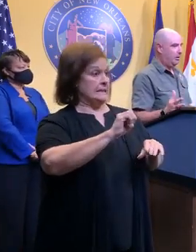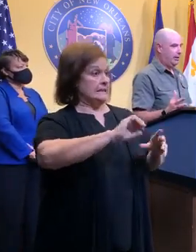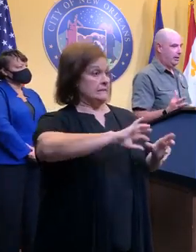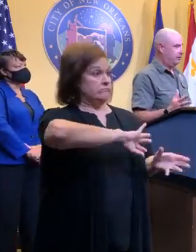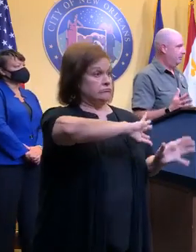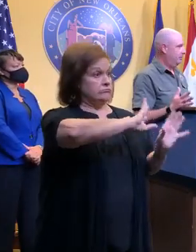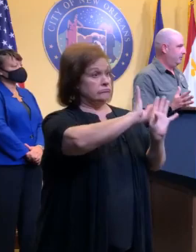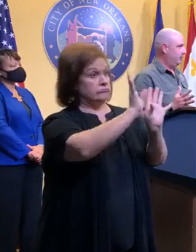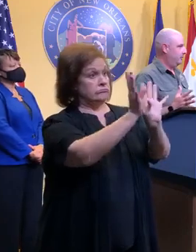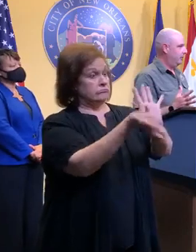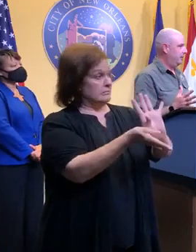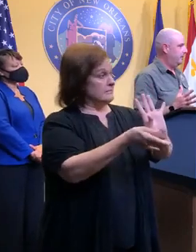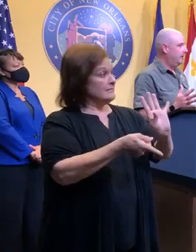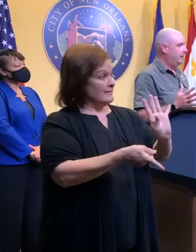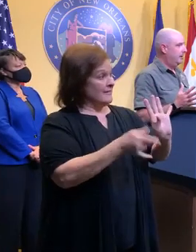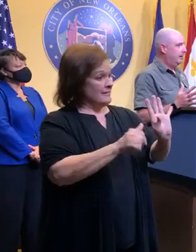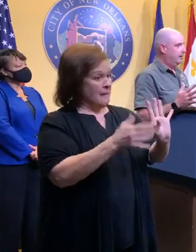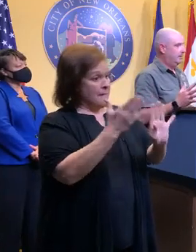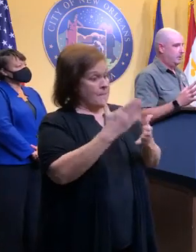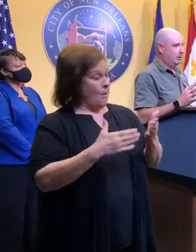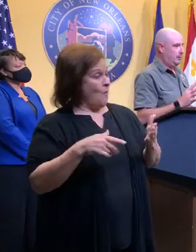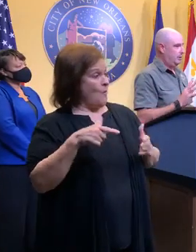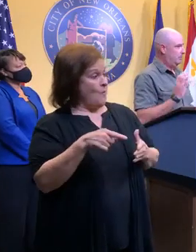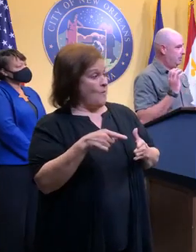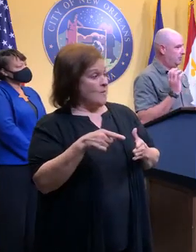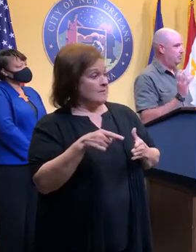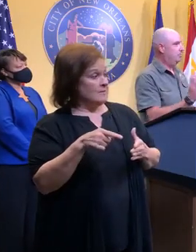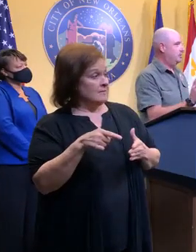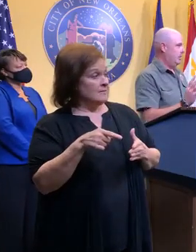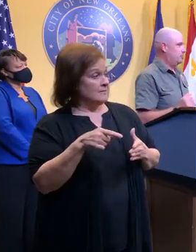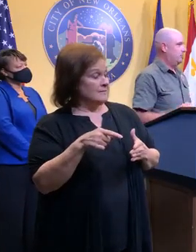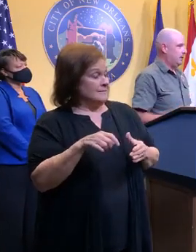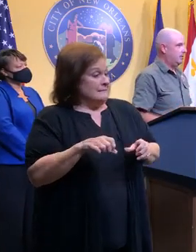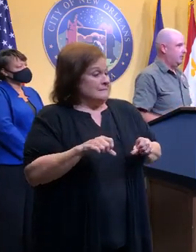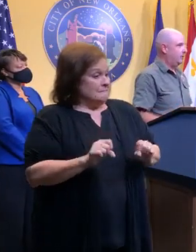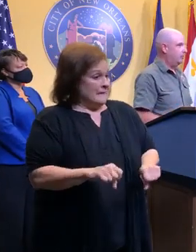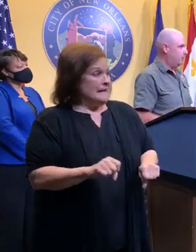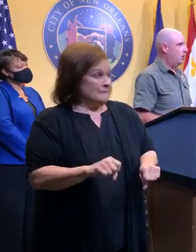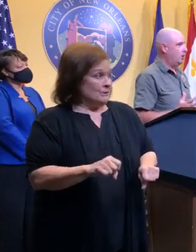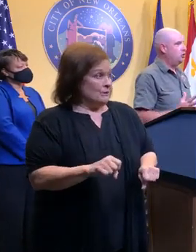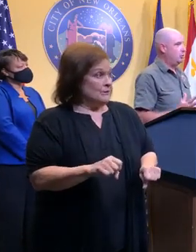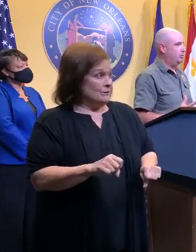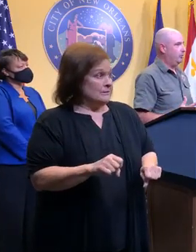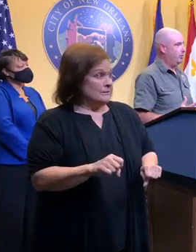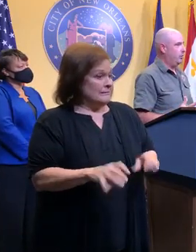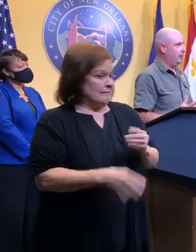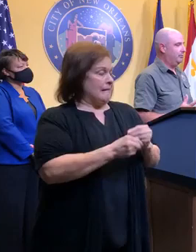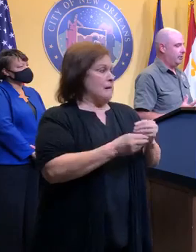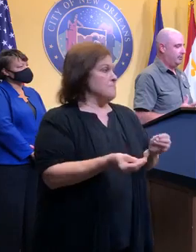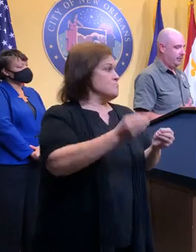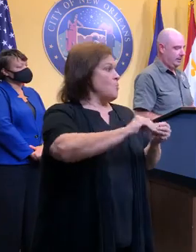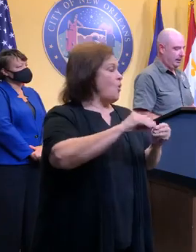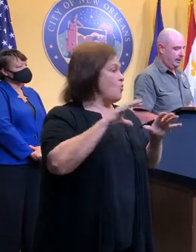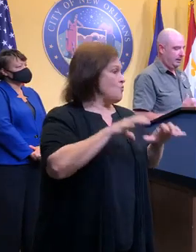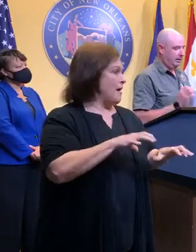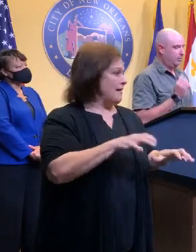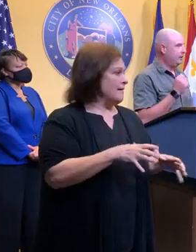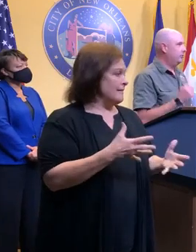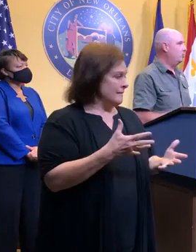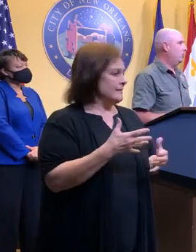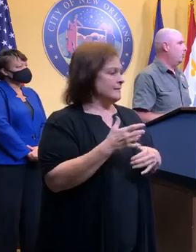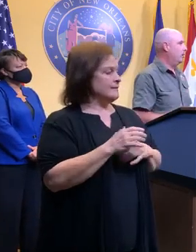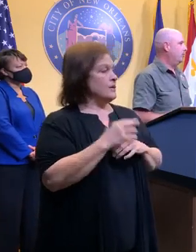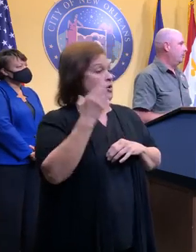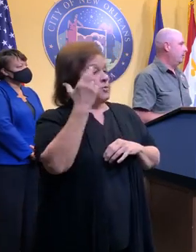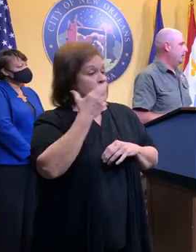if it broadens out like I discussed earlier, you know, it could potentially give us more issues with rainfall. And then